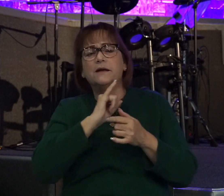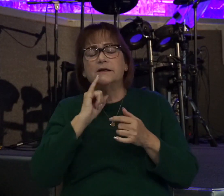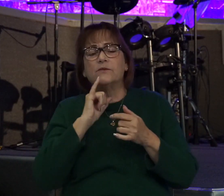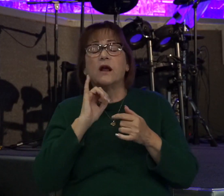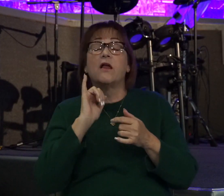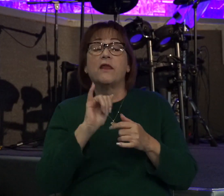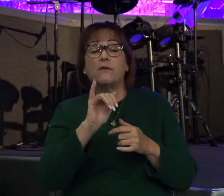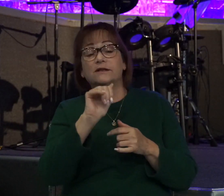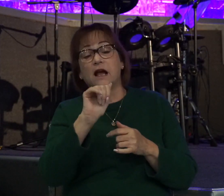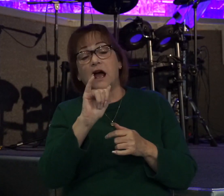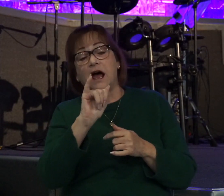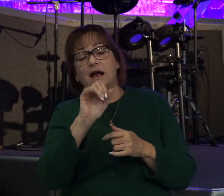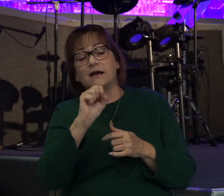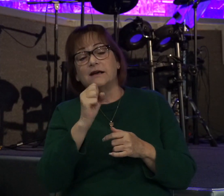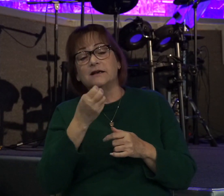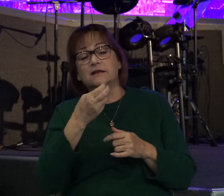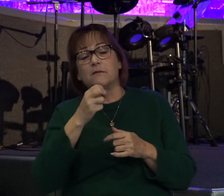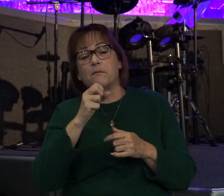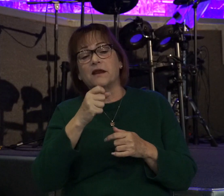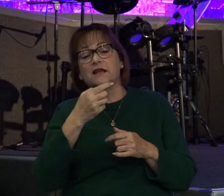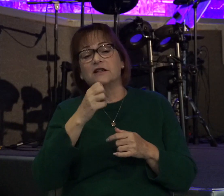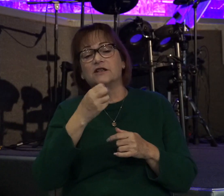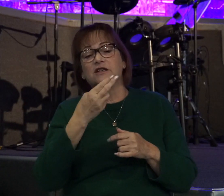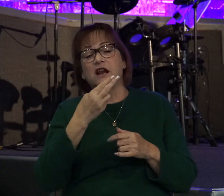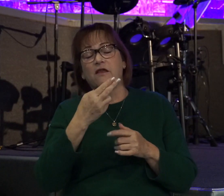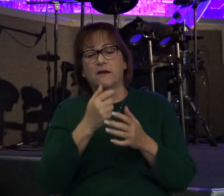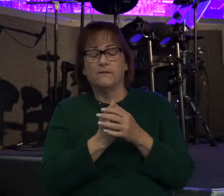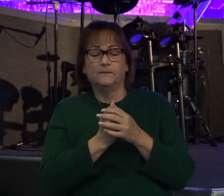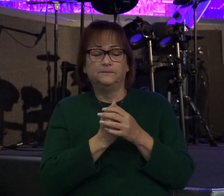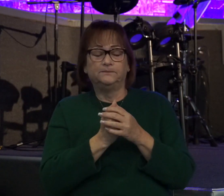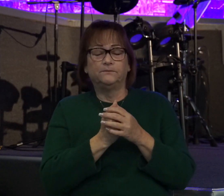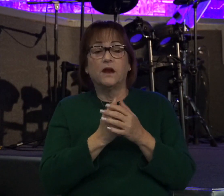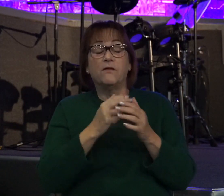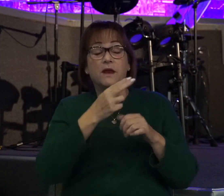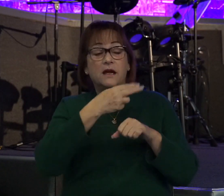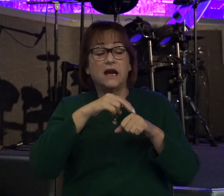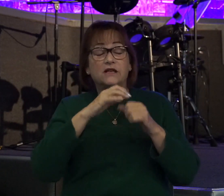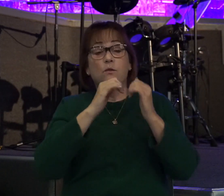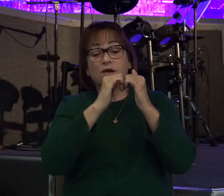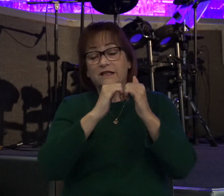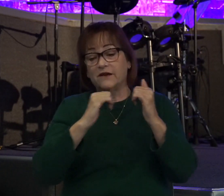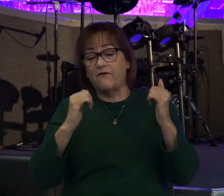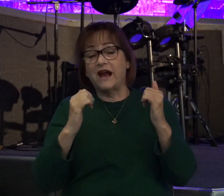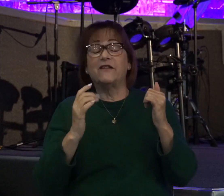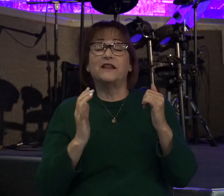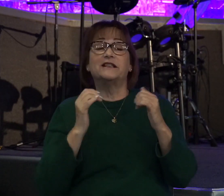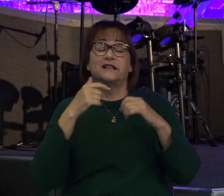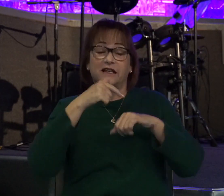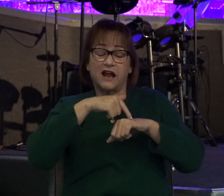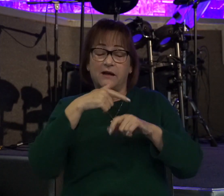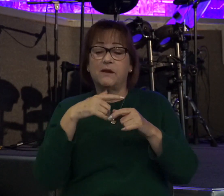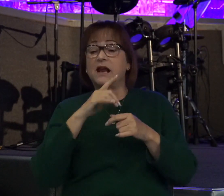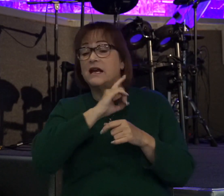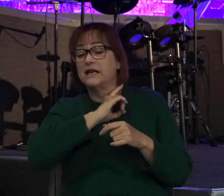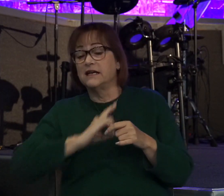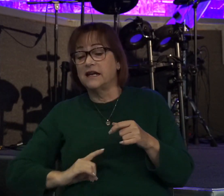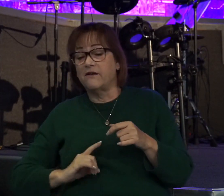Ish-bosheth. Remember, the nation was divided at this point in time. David was the king of